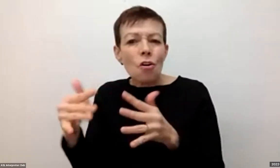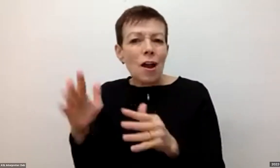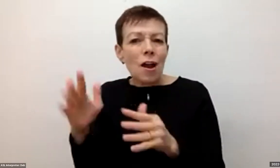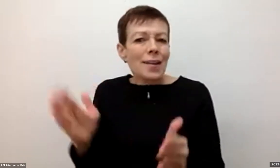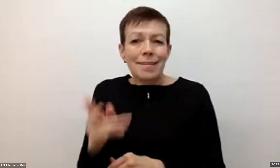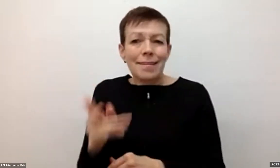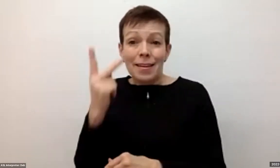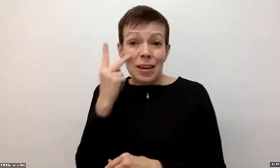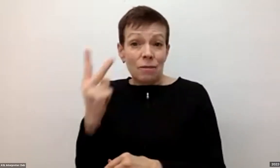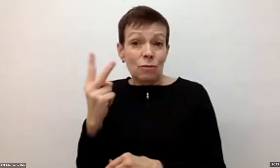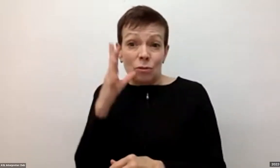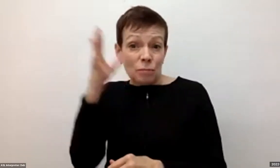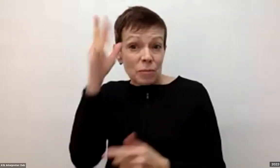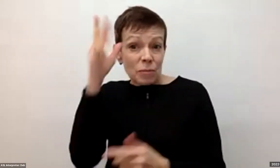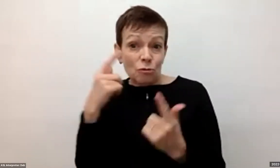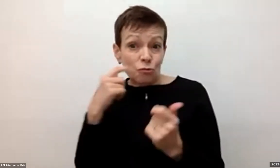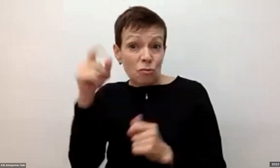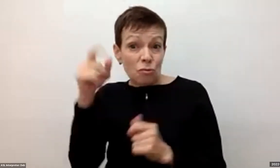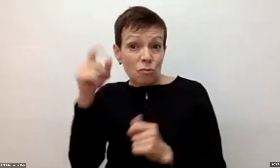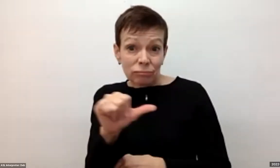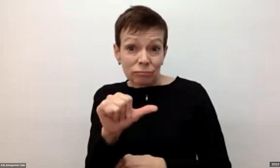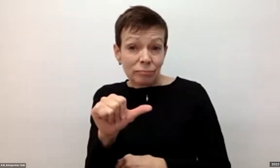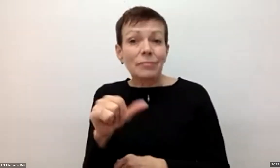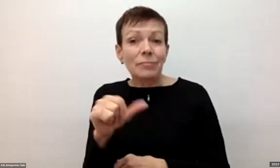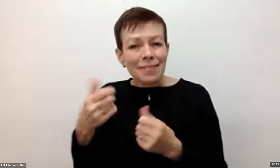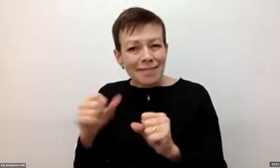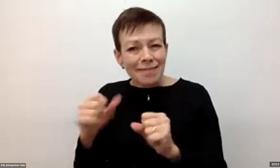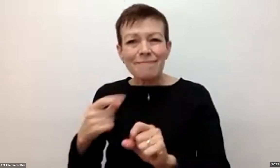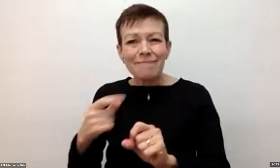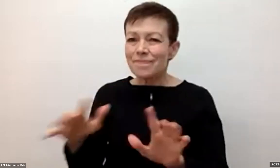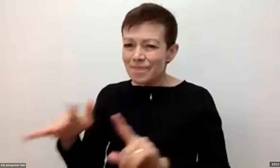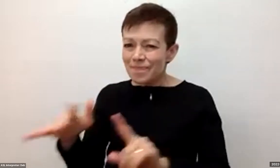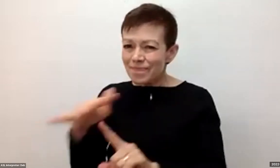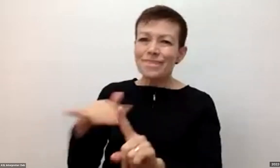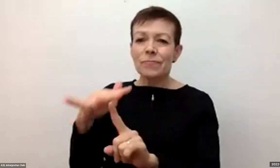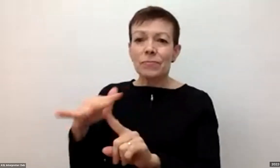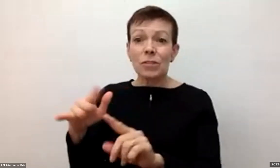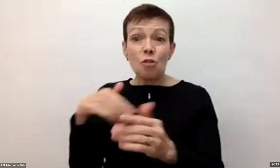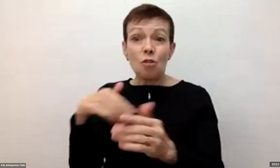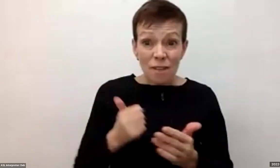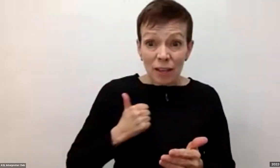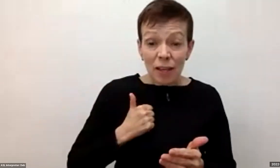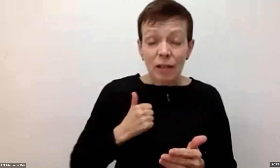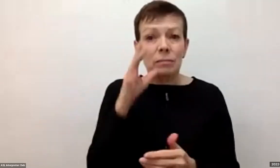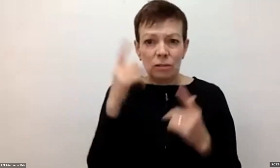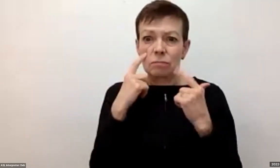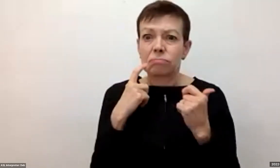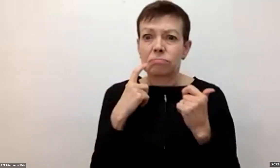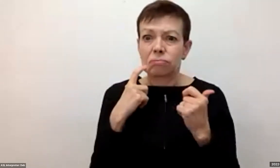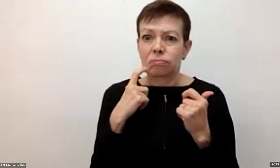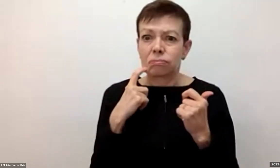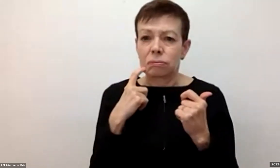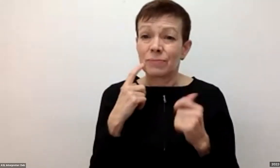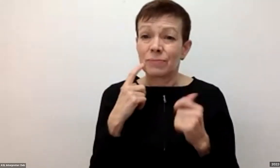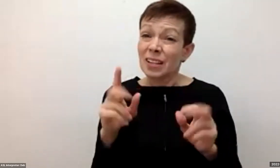we got detained. They always gave us the best. I only hope that other kids and families don't have to be introduced to